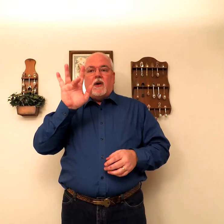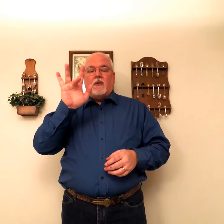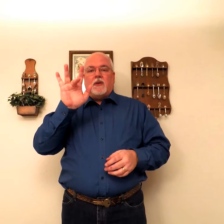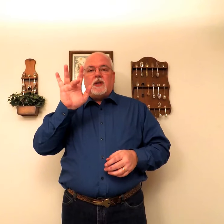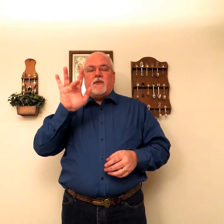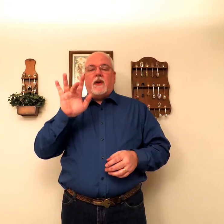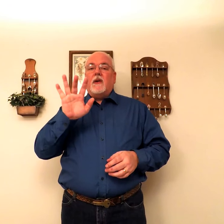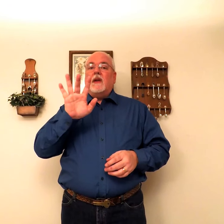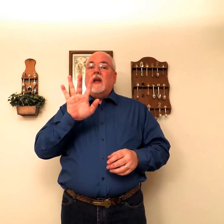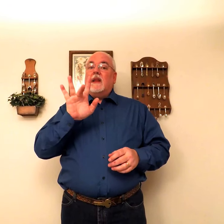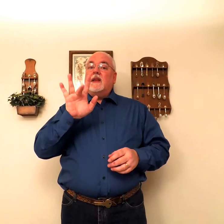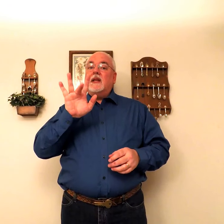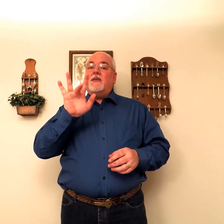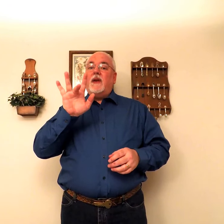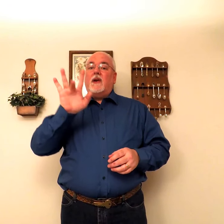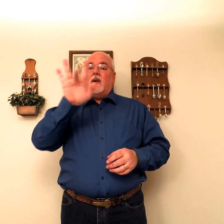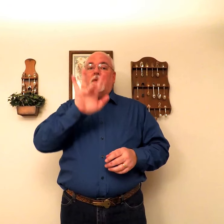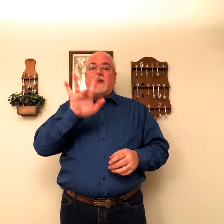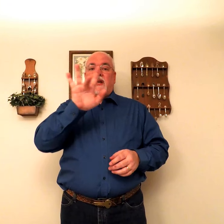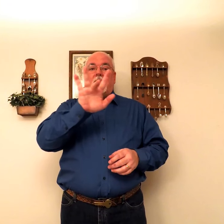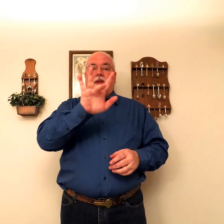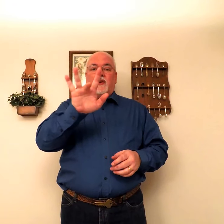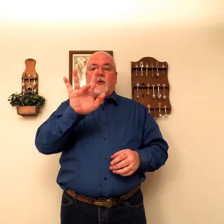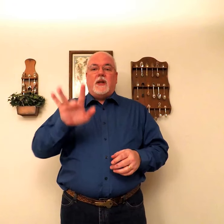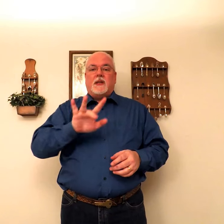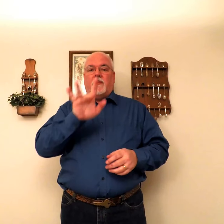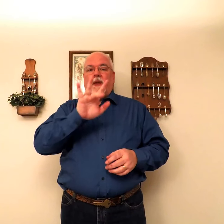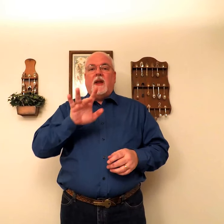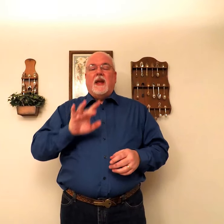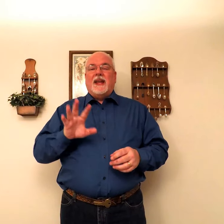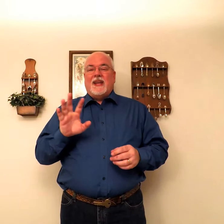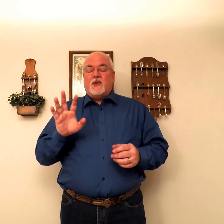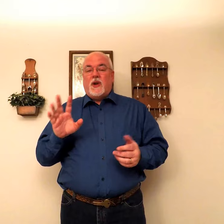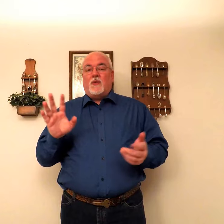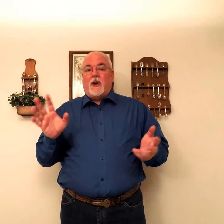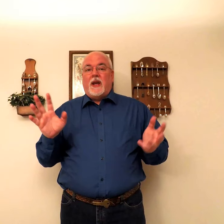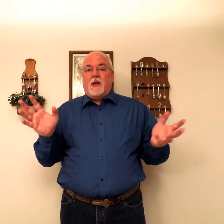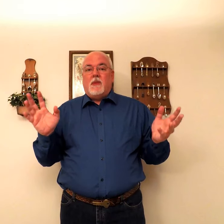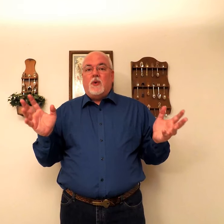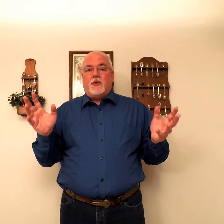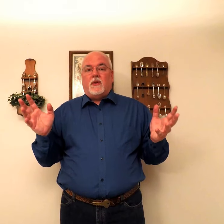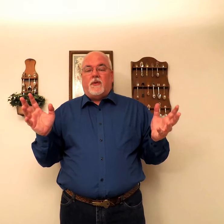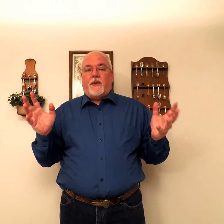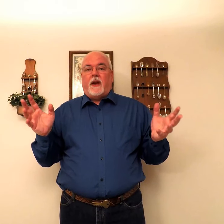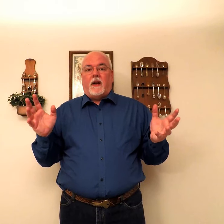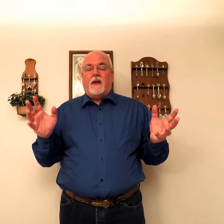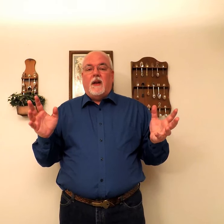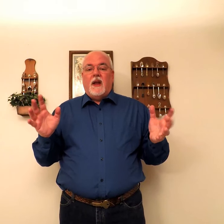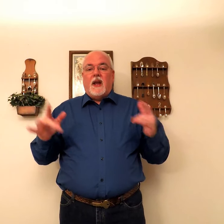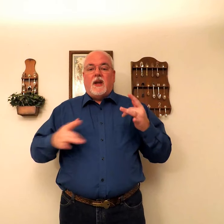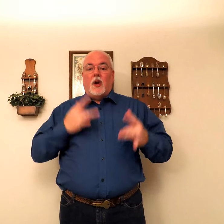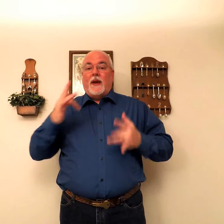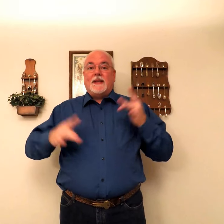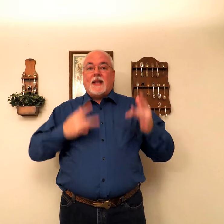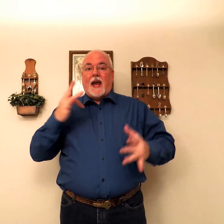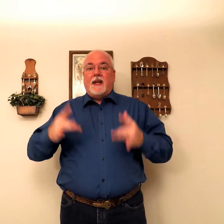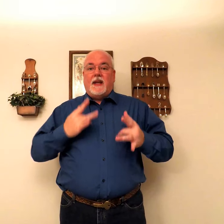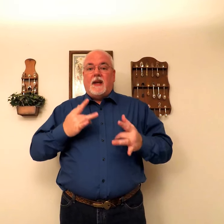with this finger. This finger. If you see it doing something, it's generally an emotional thing. You know. Excited.